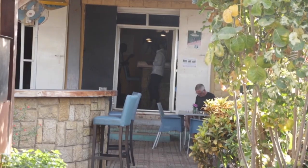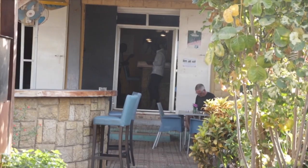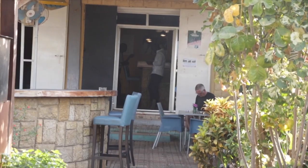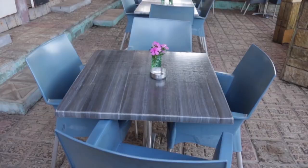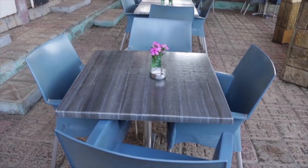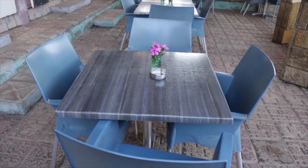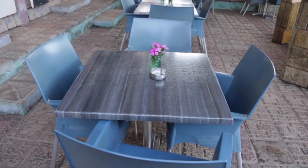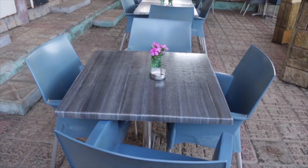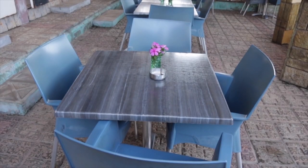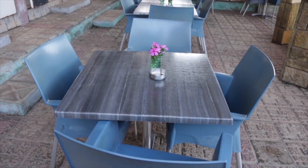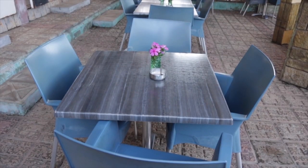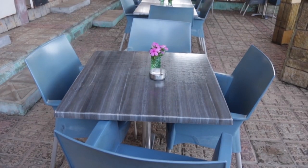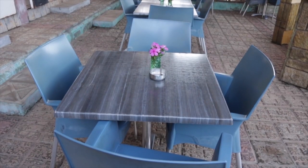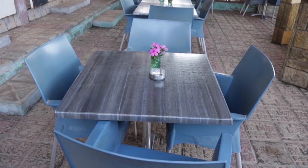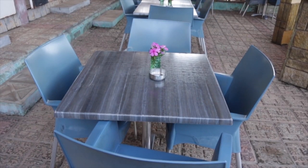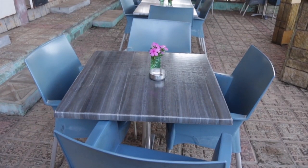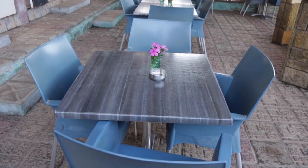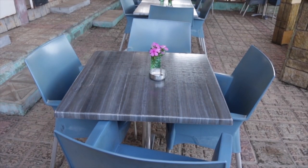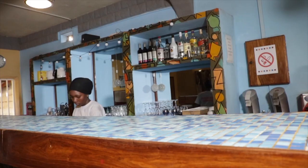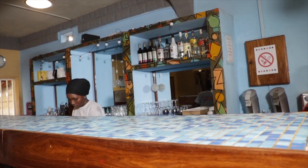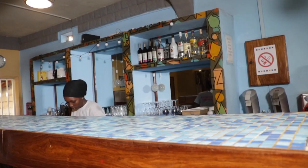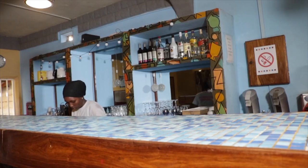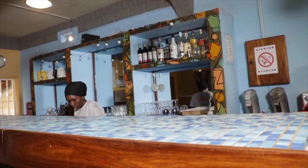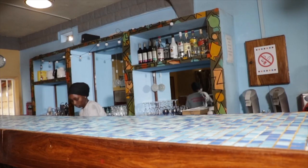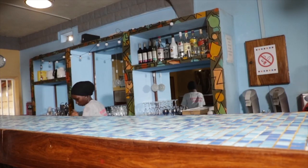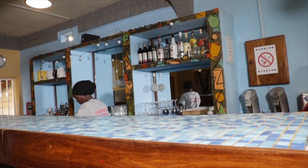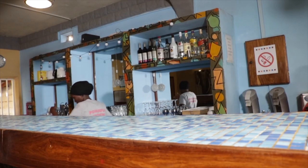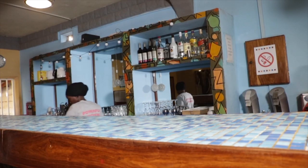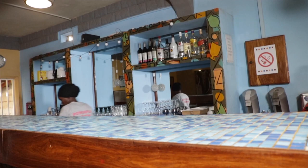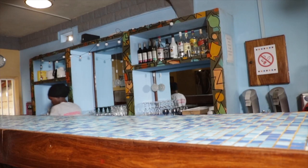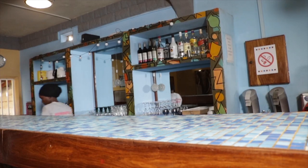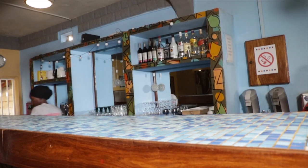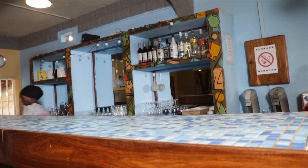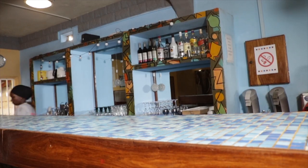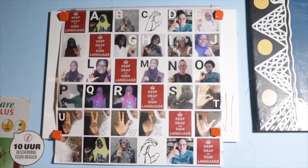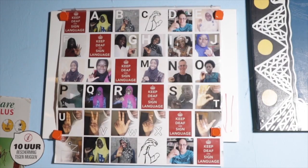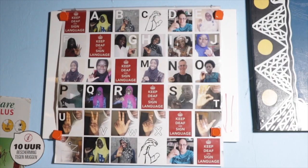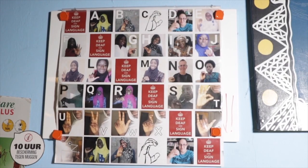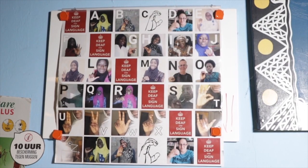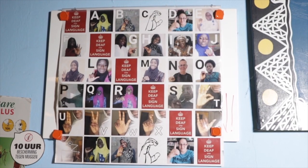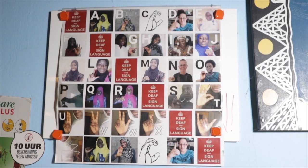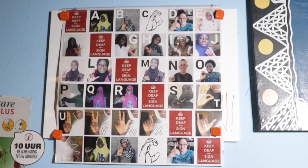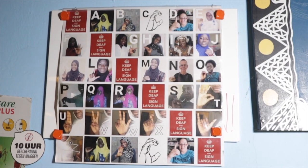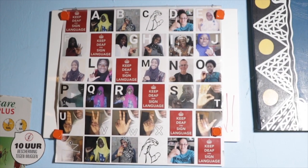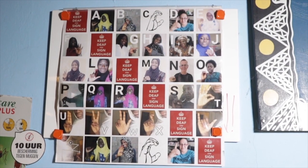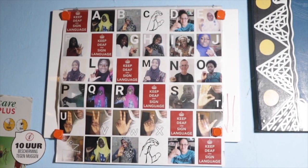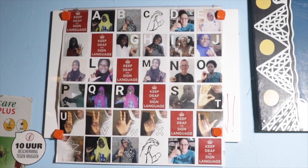They enter, grab a seat and expect a staff to come take their order, and then realized everybody here is Deaf.